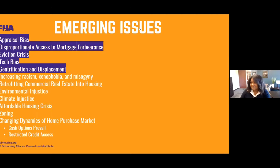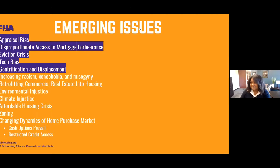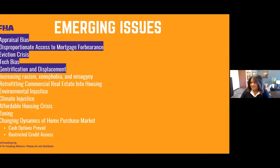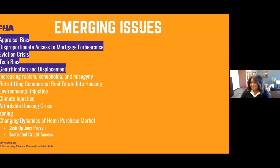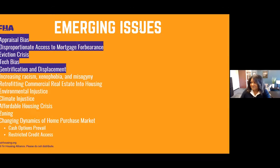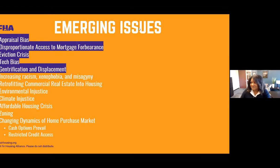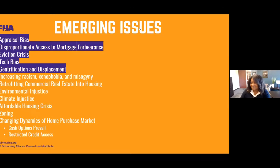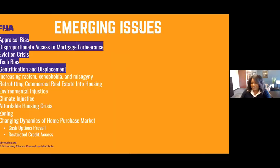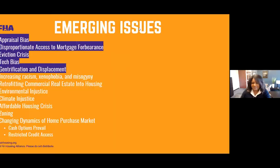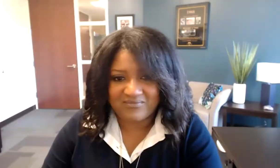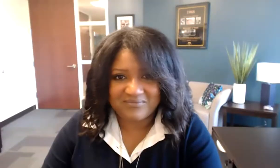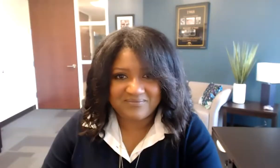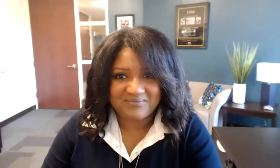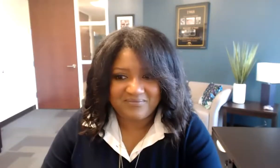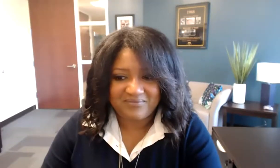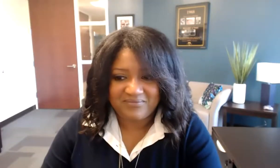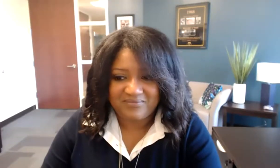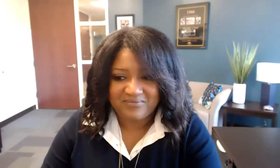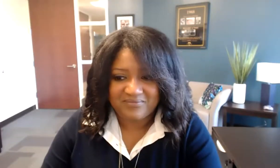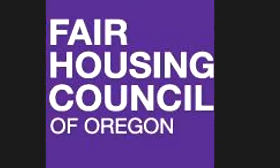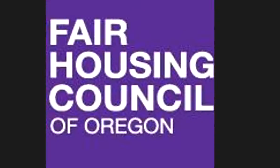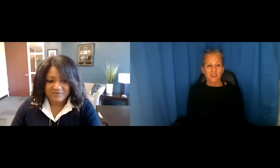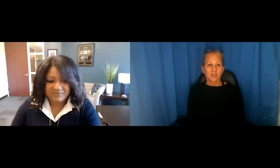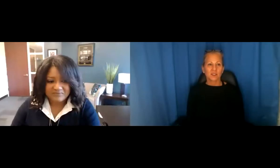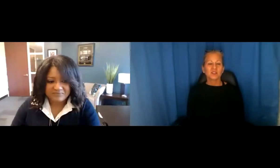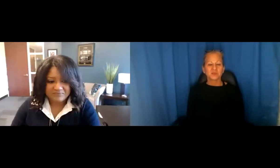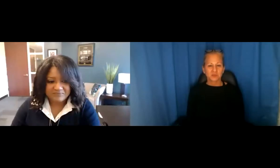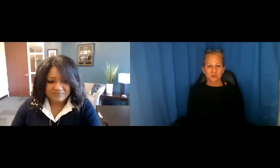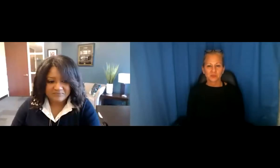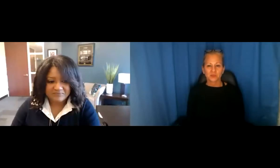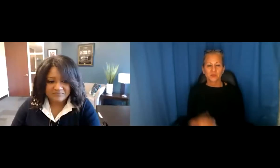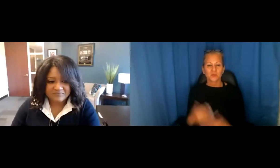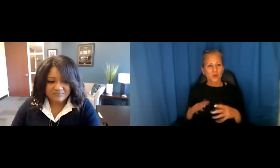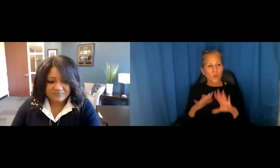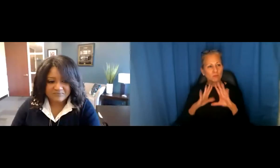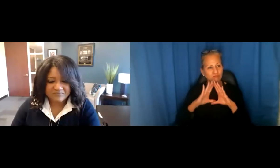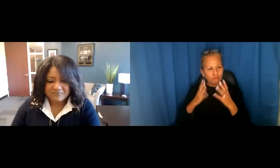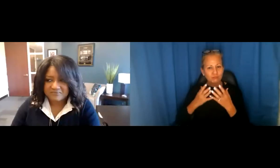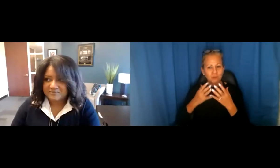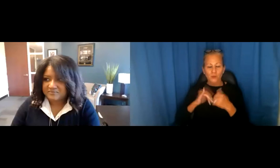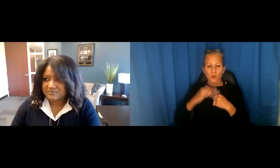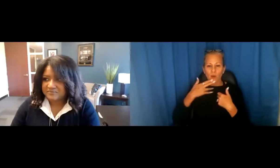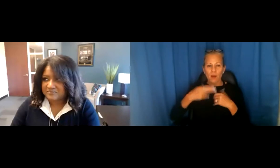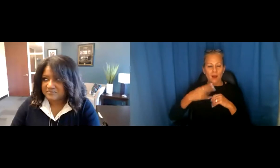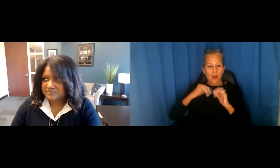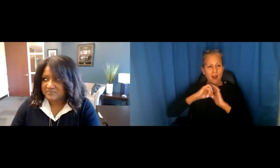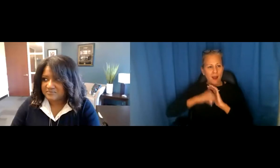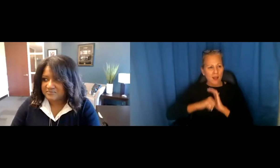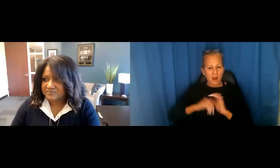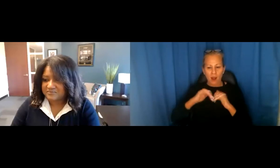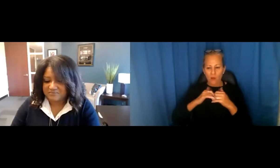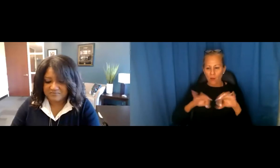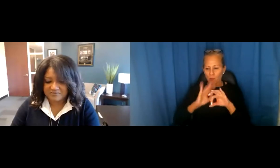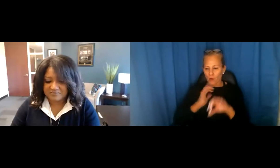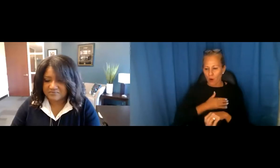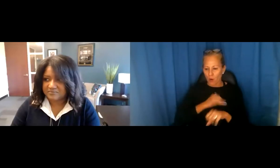Great. Thank you so much, Lisa. That really brings it all together in highlighting how important our work together in the fair